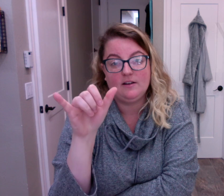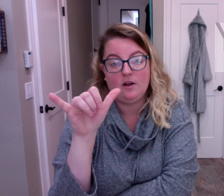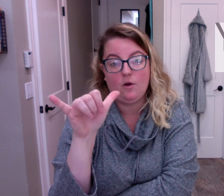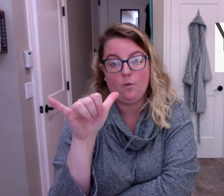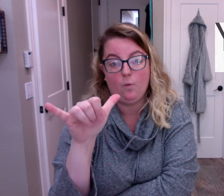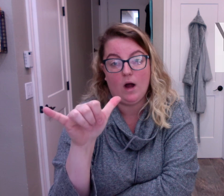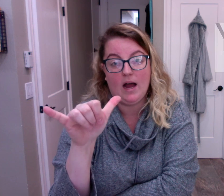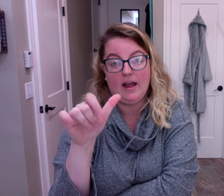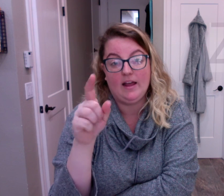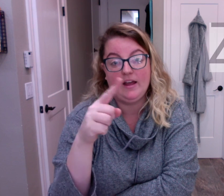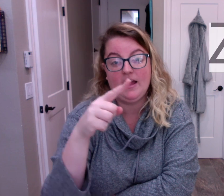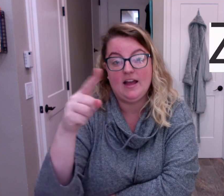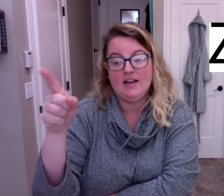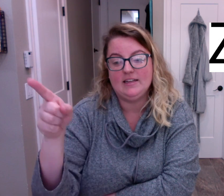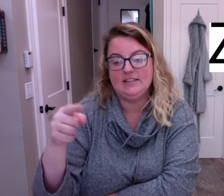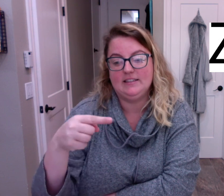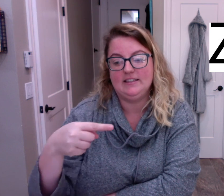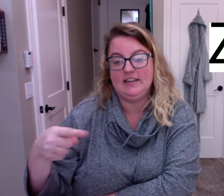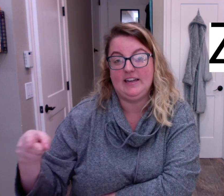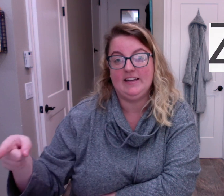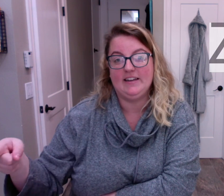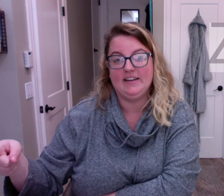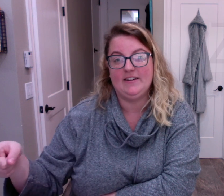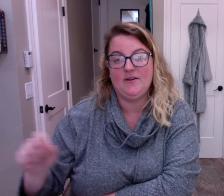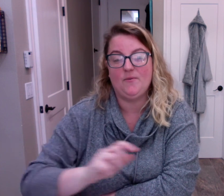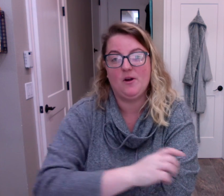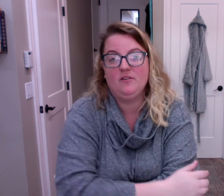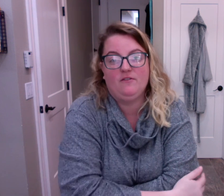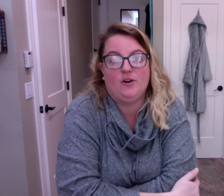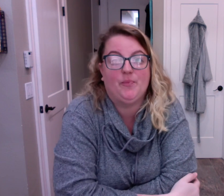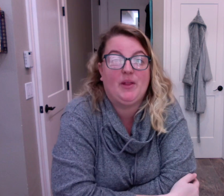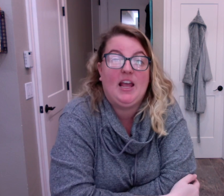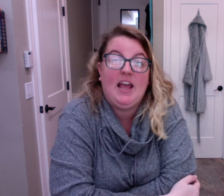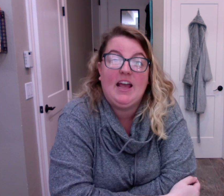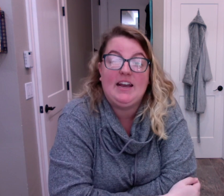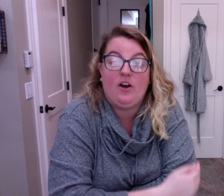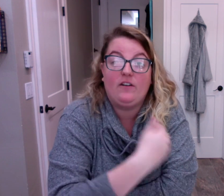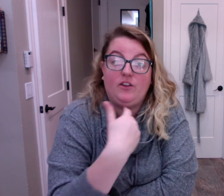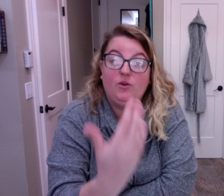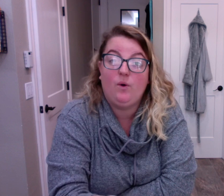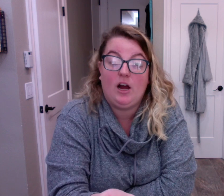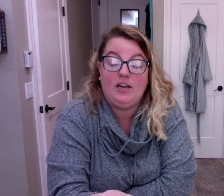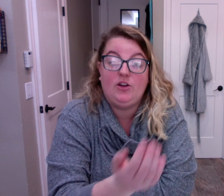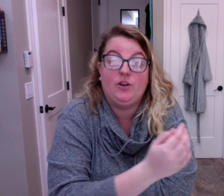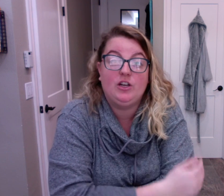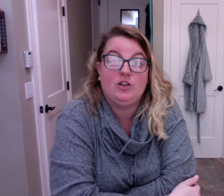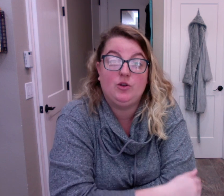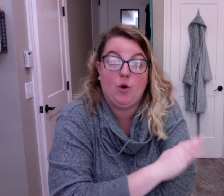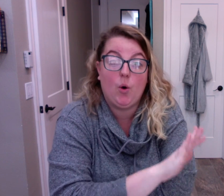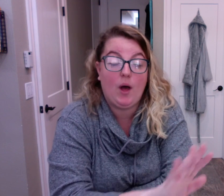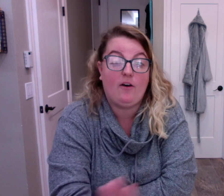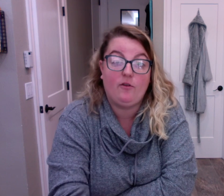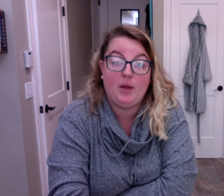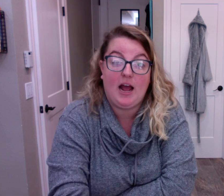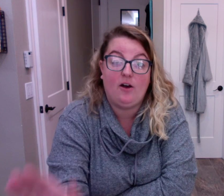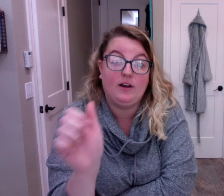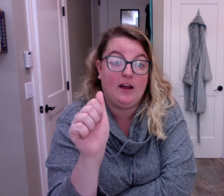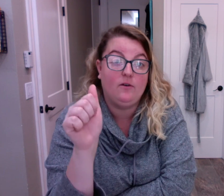X, Y, Z. Wonderful. Now, if you want, you can do the whole alphabet out now